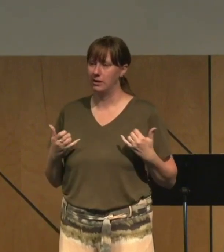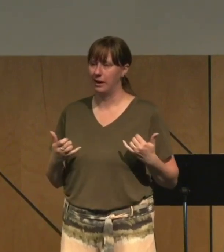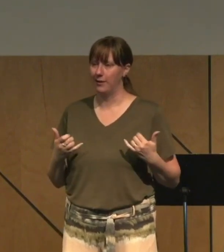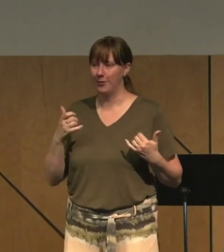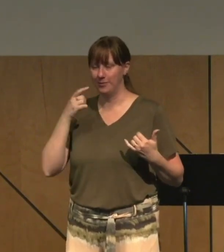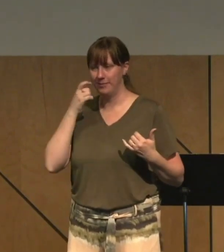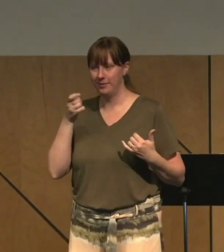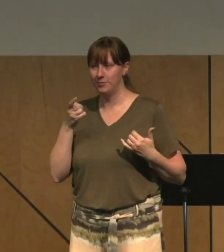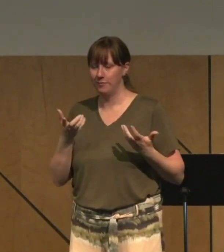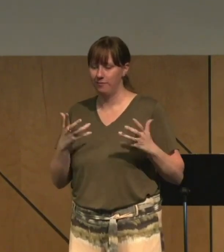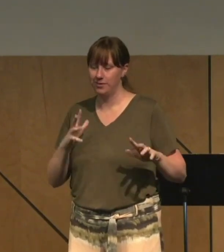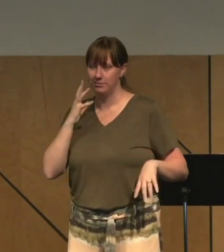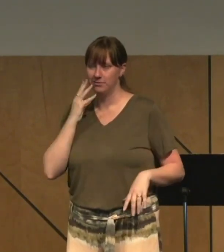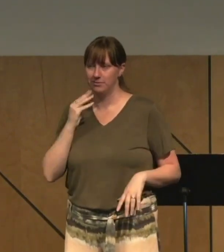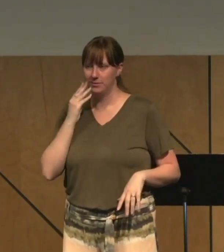bait.